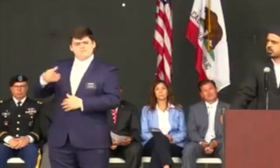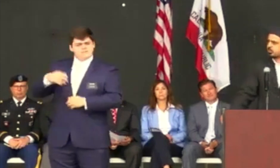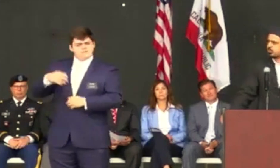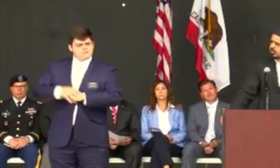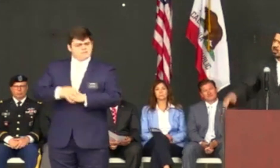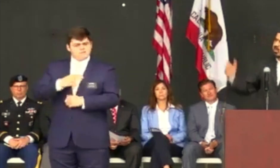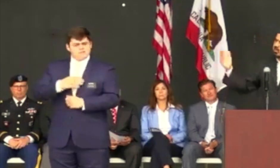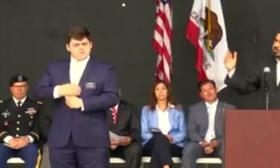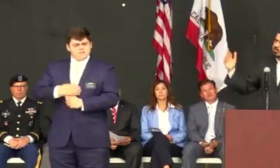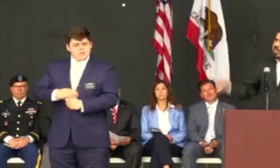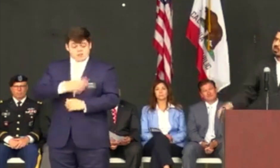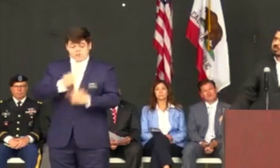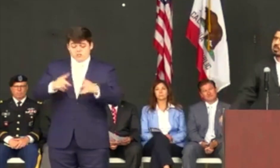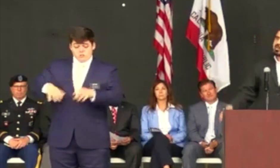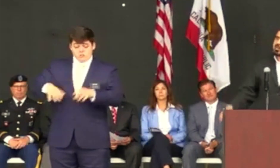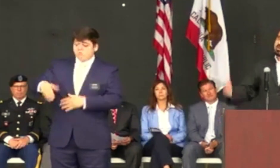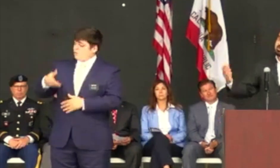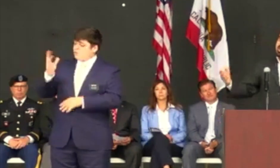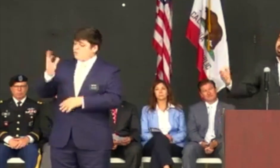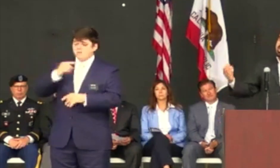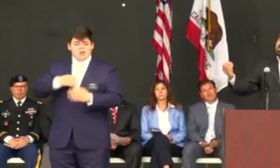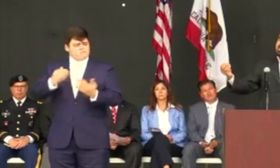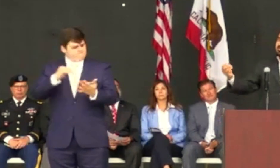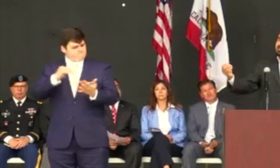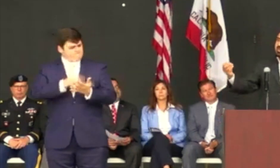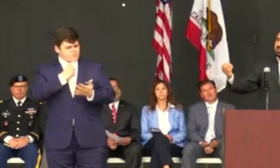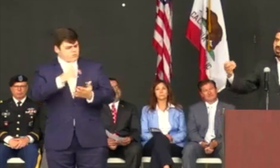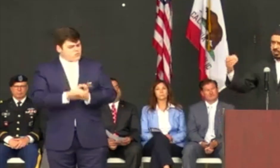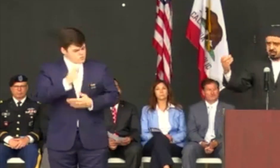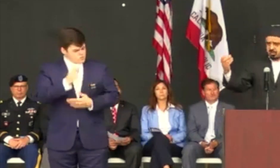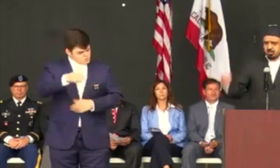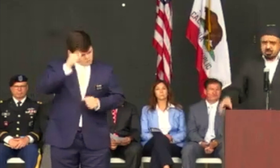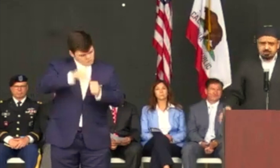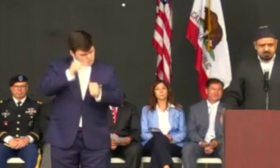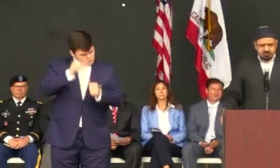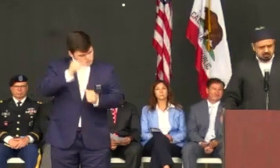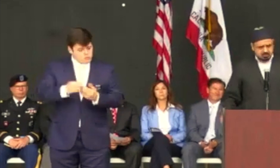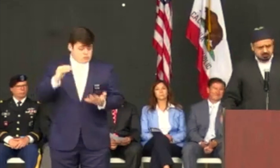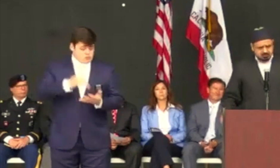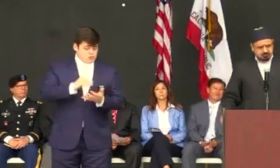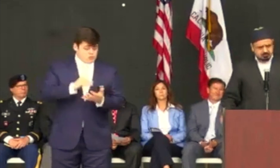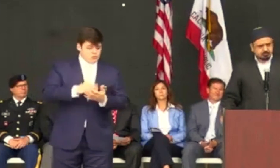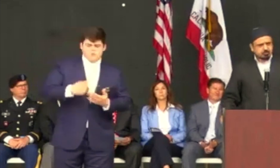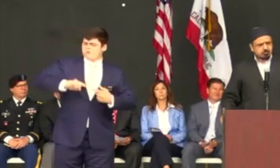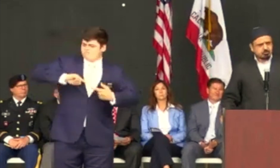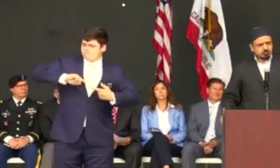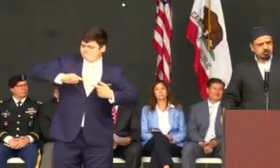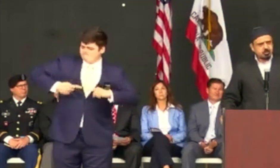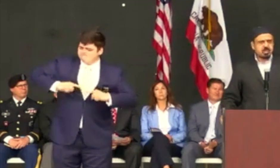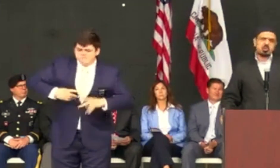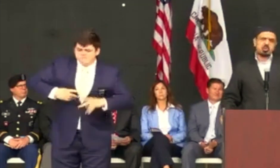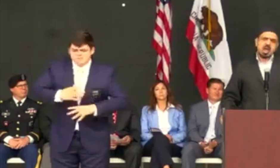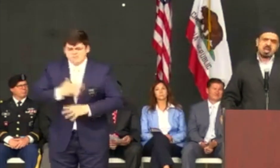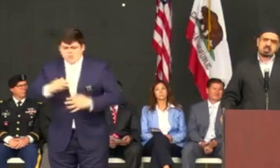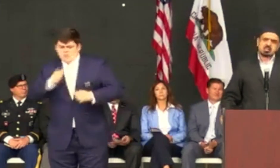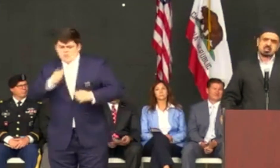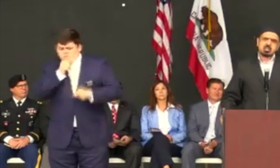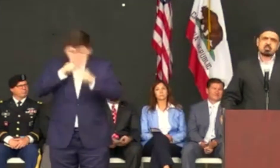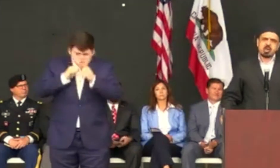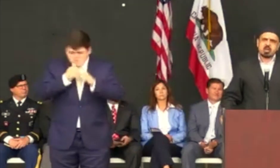remember the other time you were in pain and suffering, and you were in difficulty? And then he asked, and you prayed, and